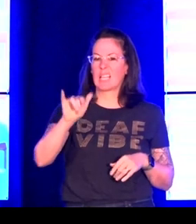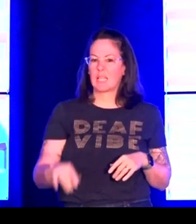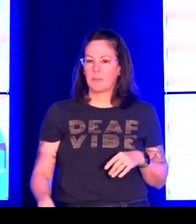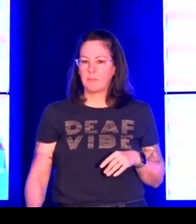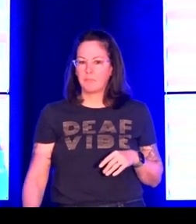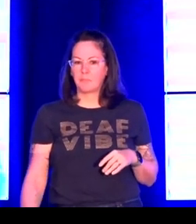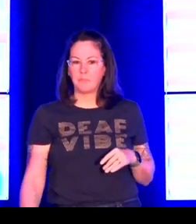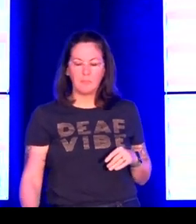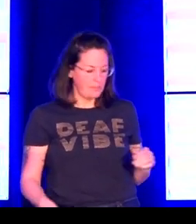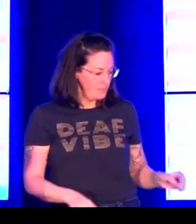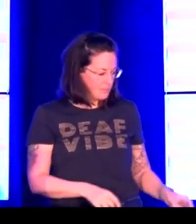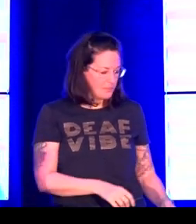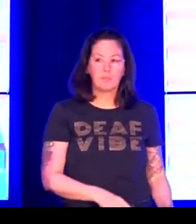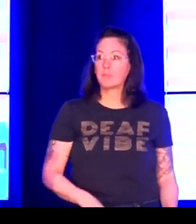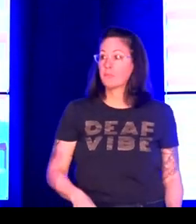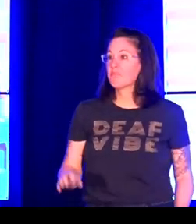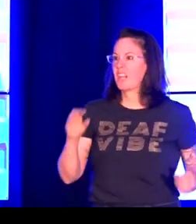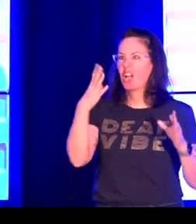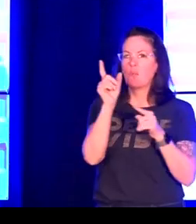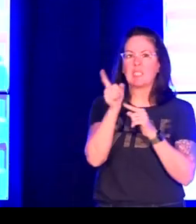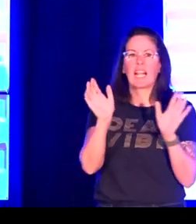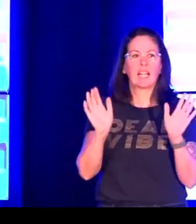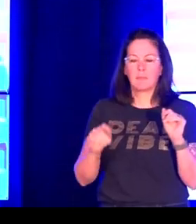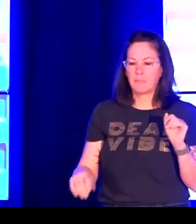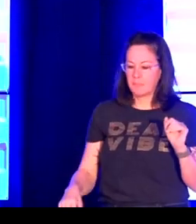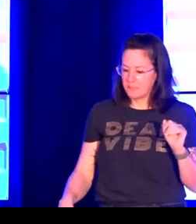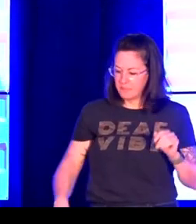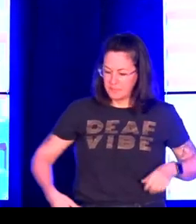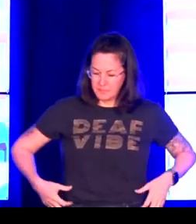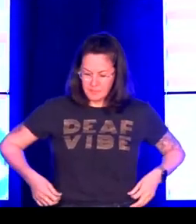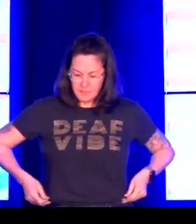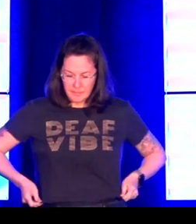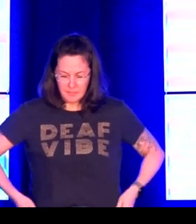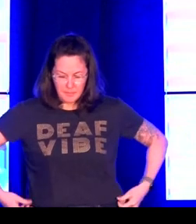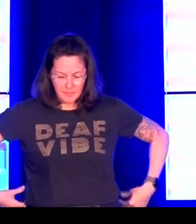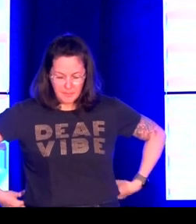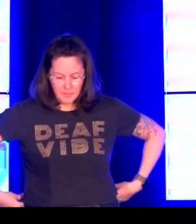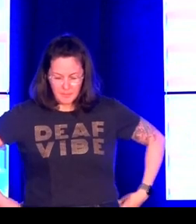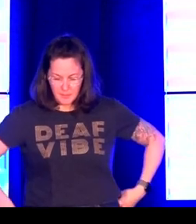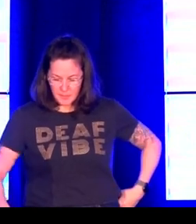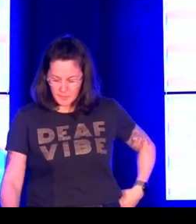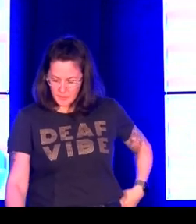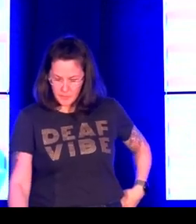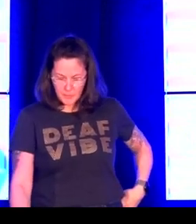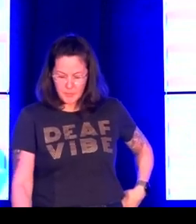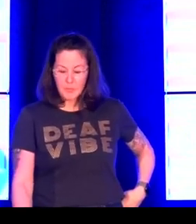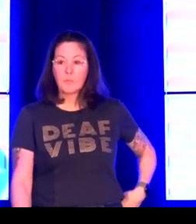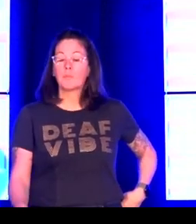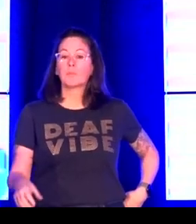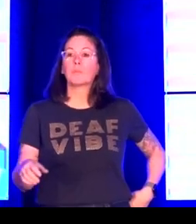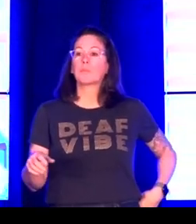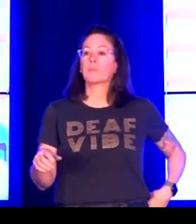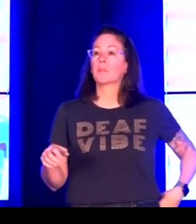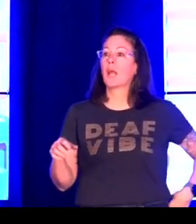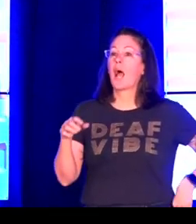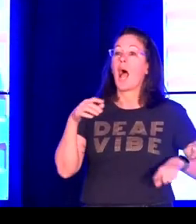that URL, you should be able to pull up the slides on your own device. So, I'll give you a second to do that if you'd like to follow